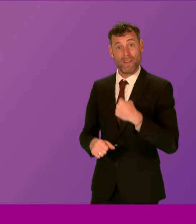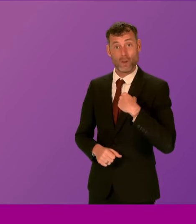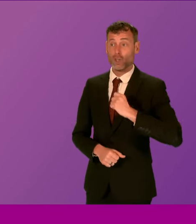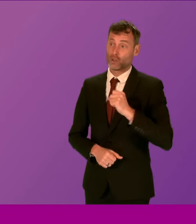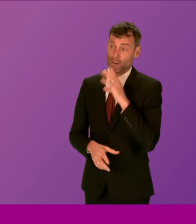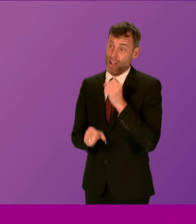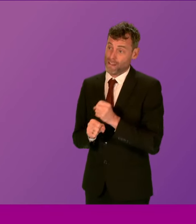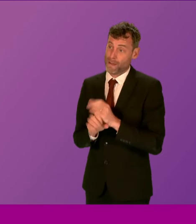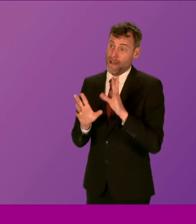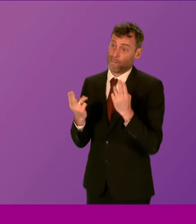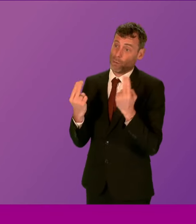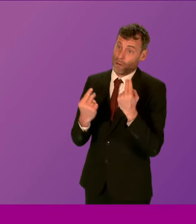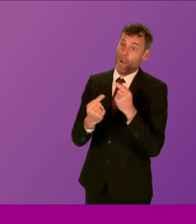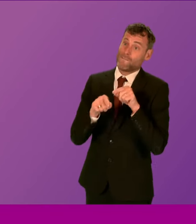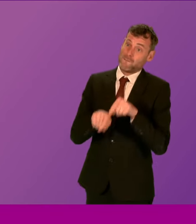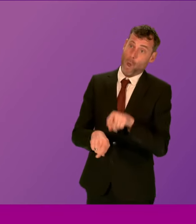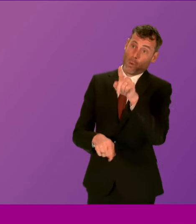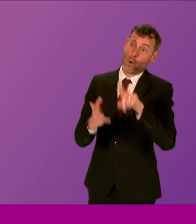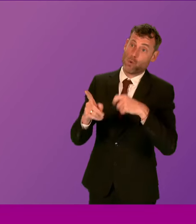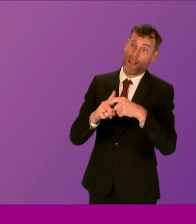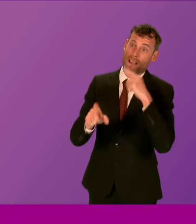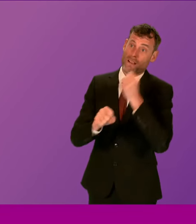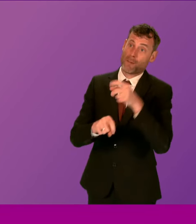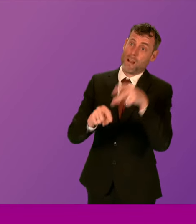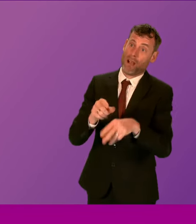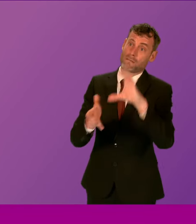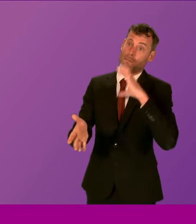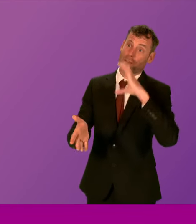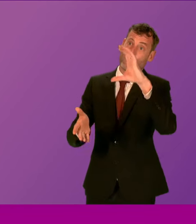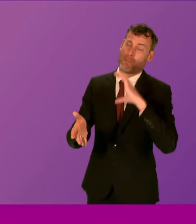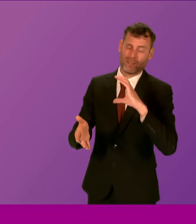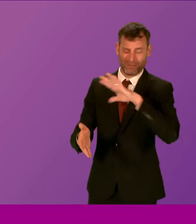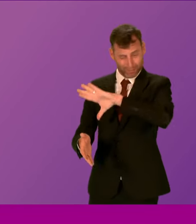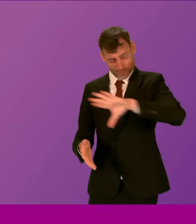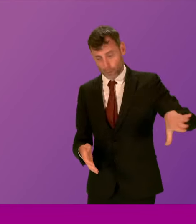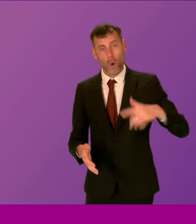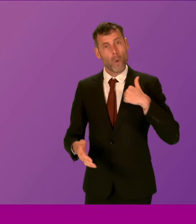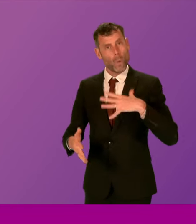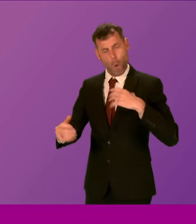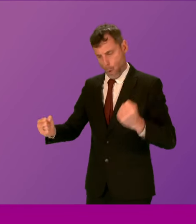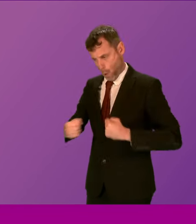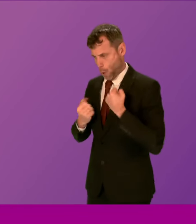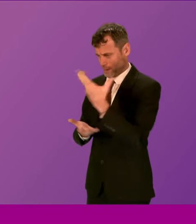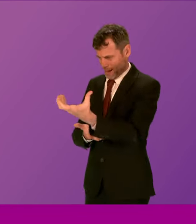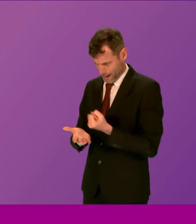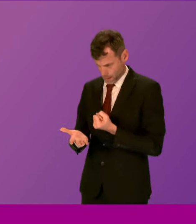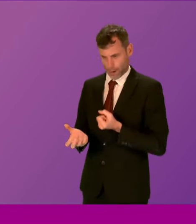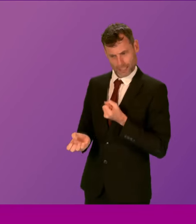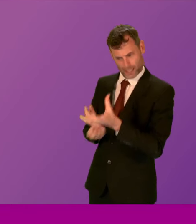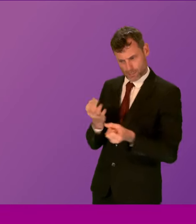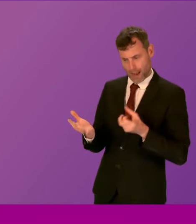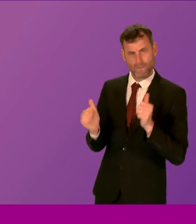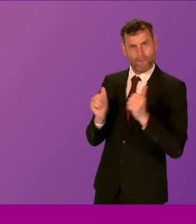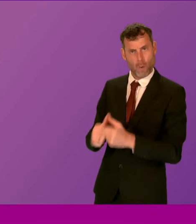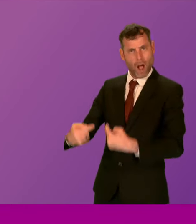cruel Westminster governments cutting our budget, but we could raise our own revenue, make spending decisions in our own country's interest, as opposed to having